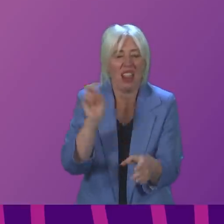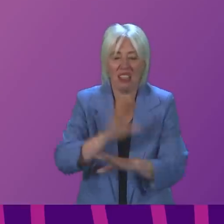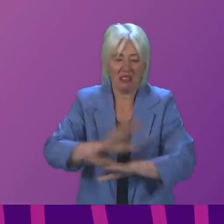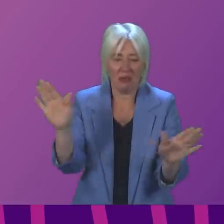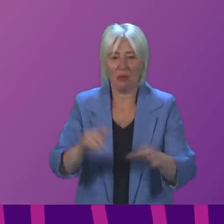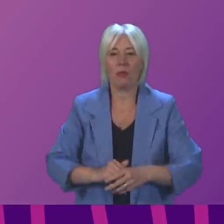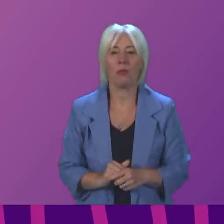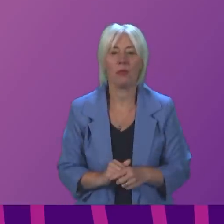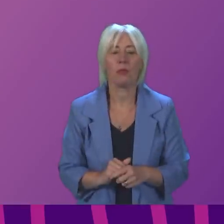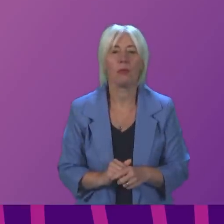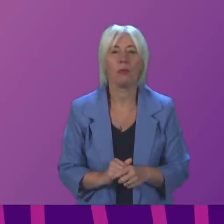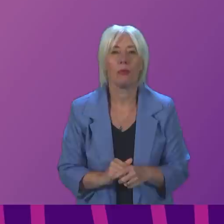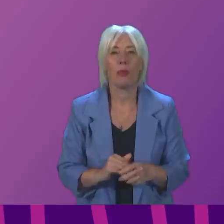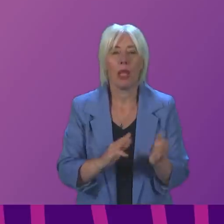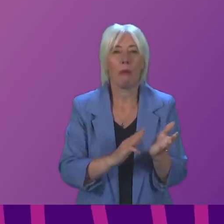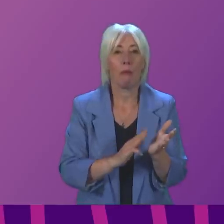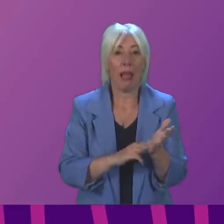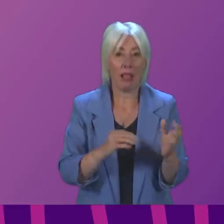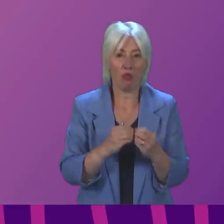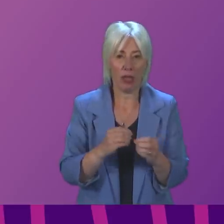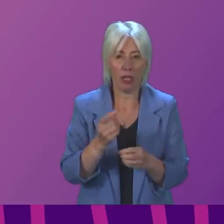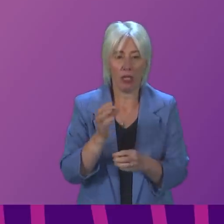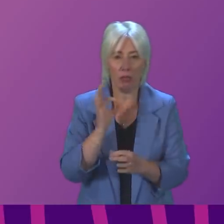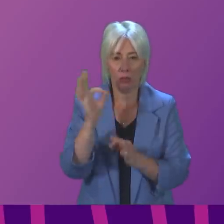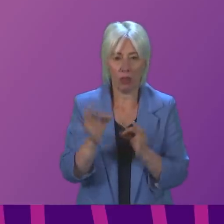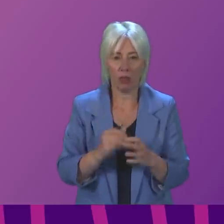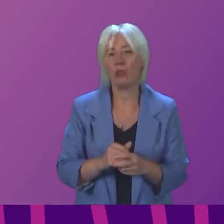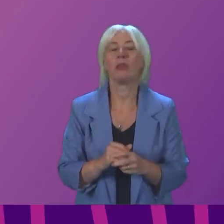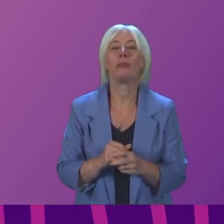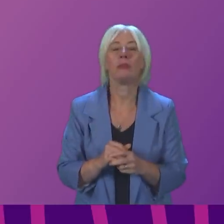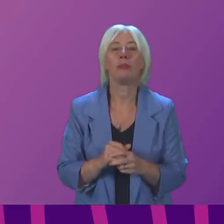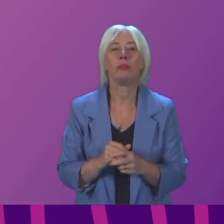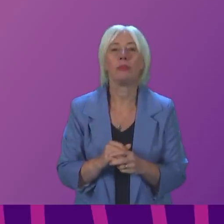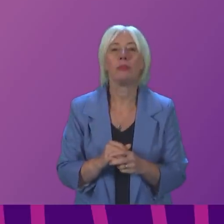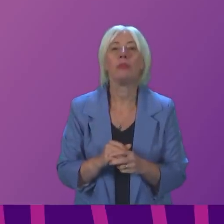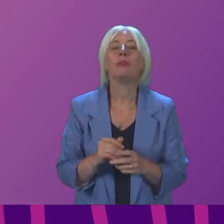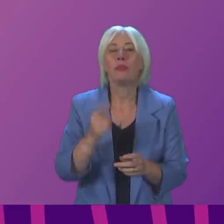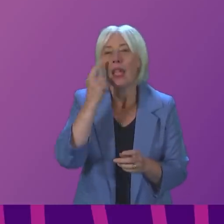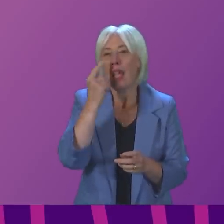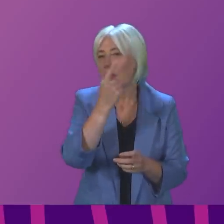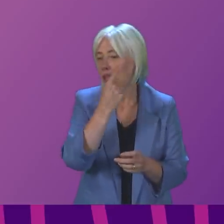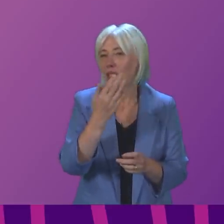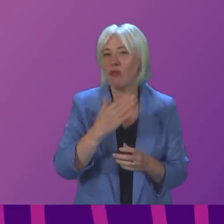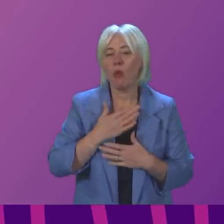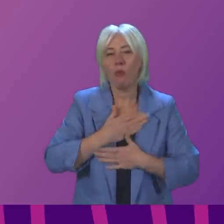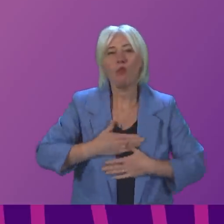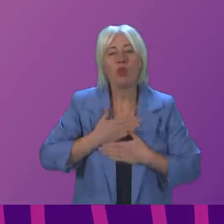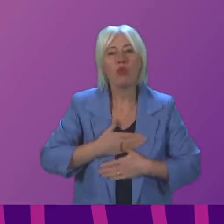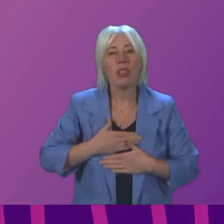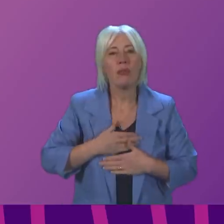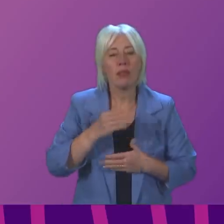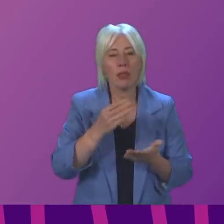I call Miles Briggs. Thank you, Mr. Chairman, Officer. Evidence given by bereaved parents to the Scottish